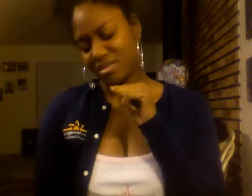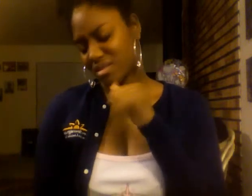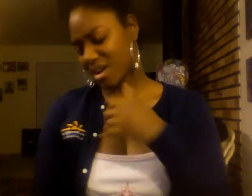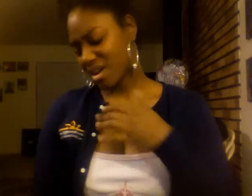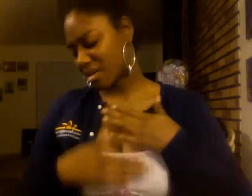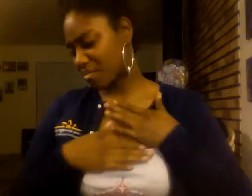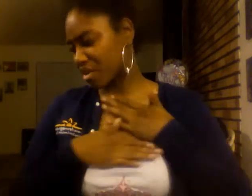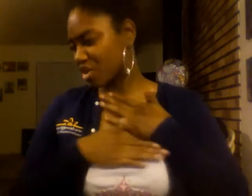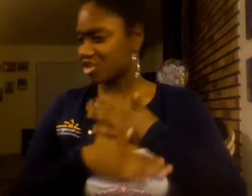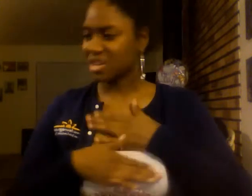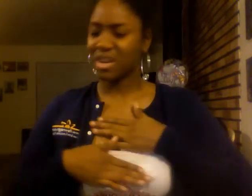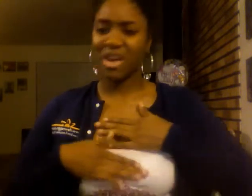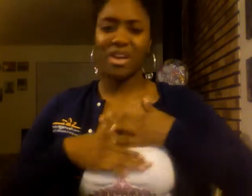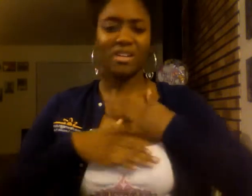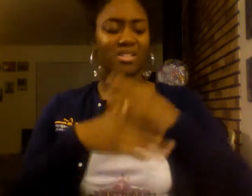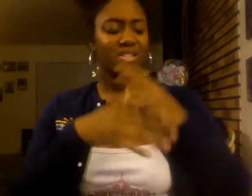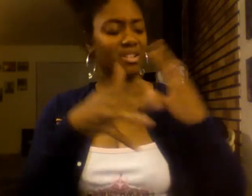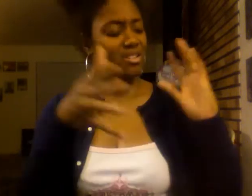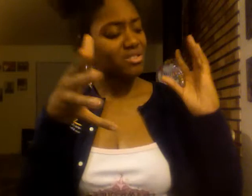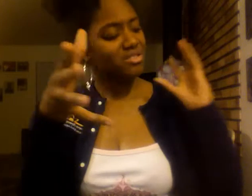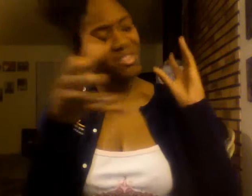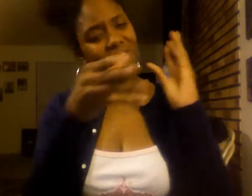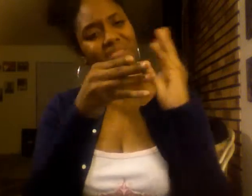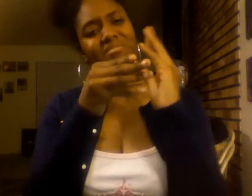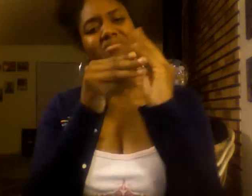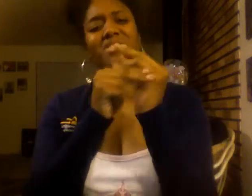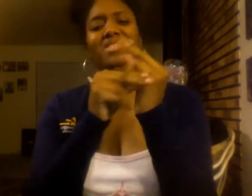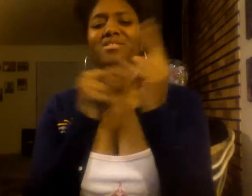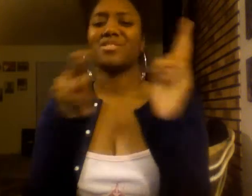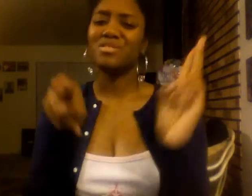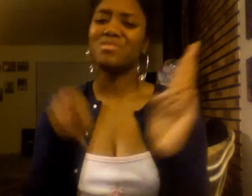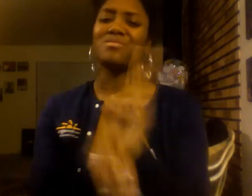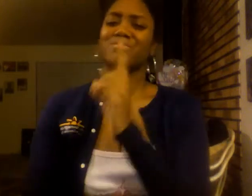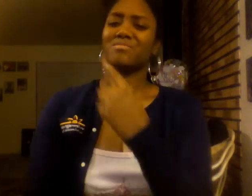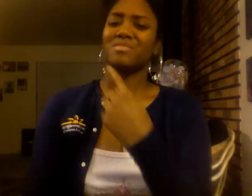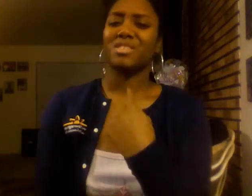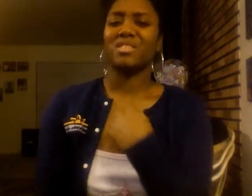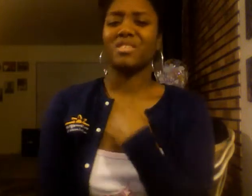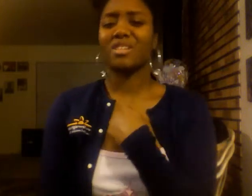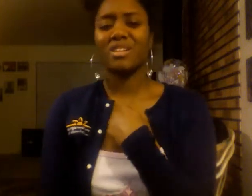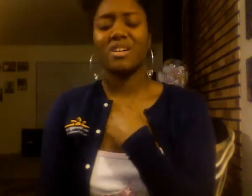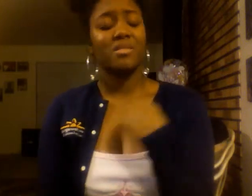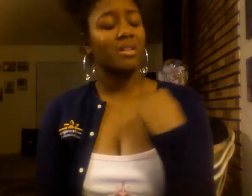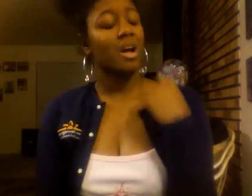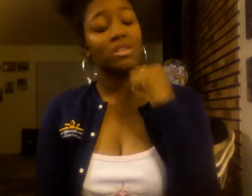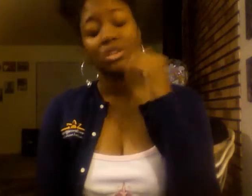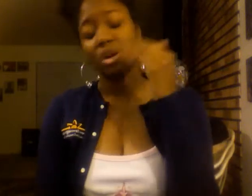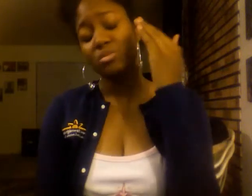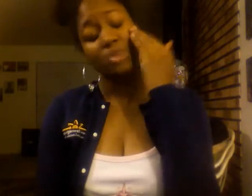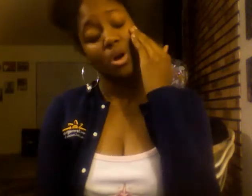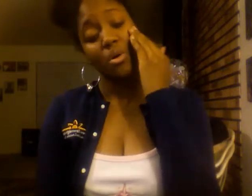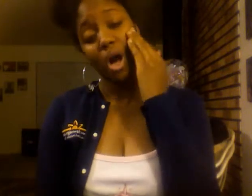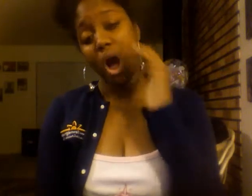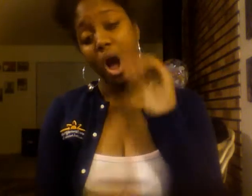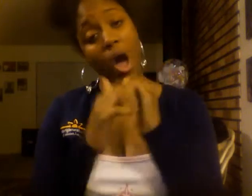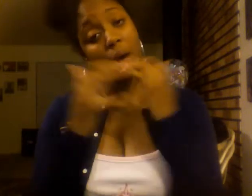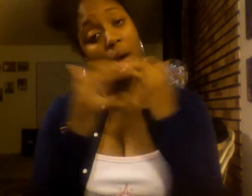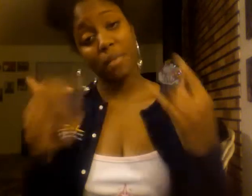unappreciated. You've taken my love for granted, babe. And I don't know how much